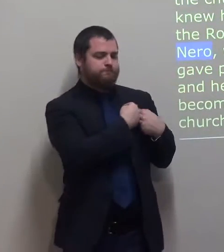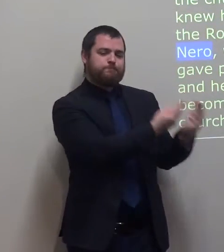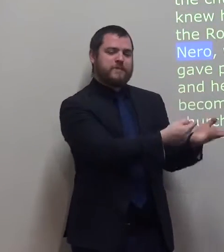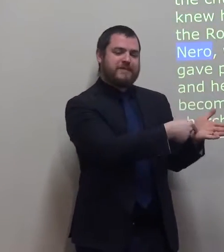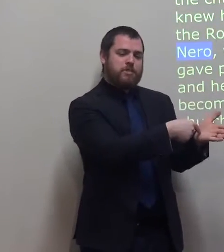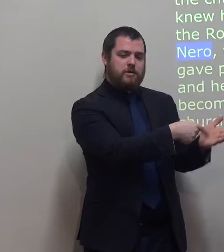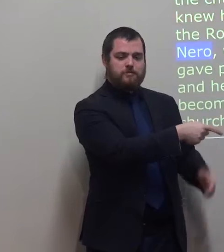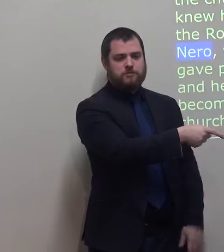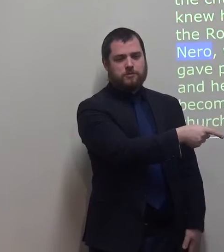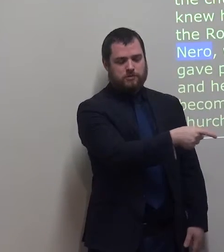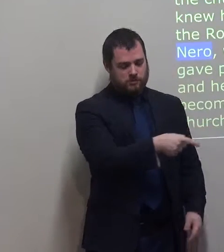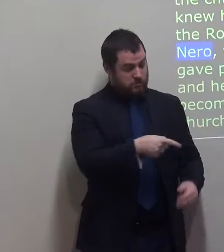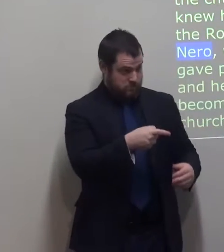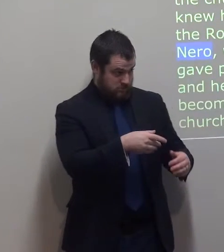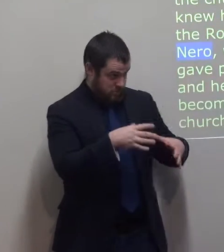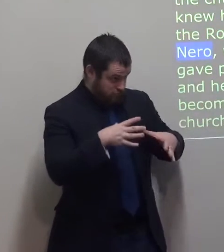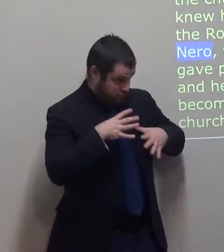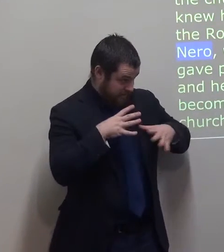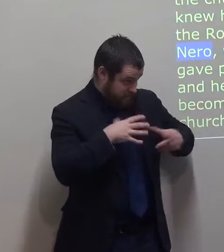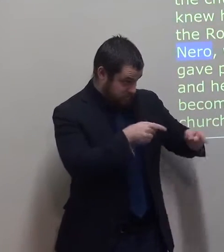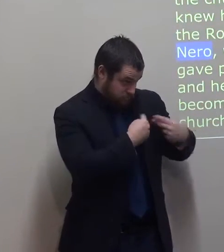to be prepared Timothy to become responsible for the churches.